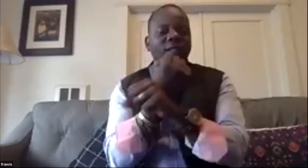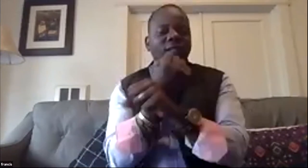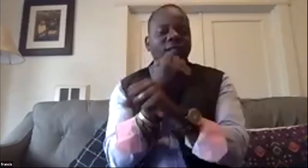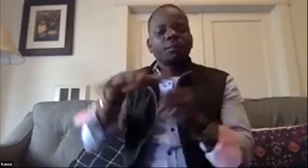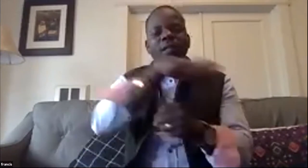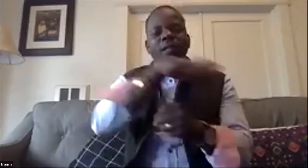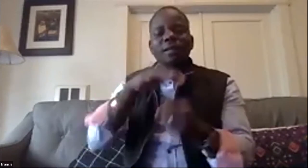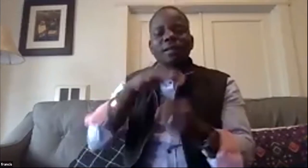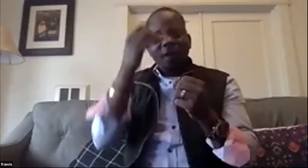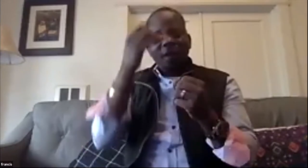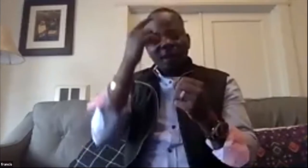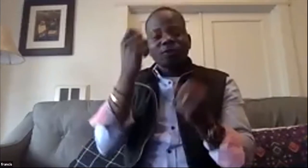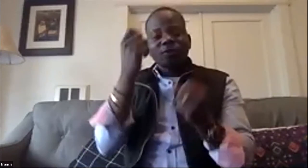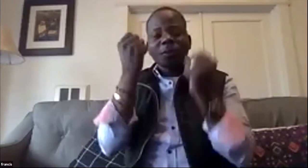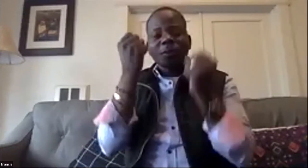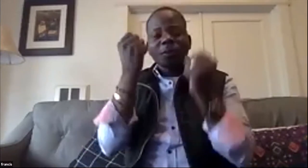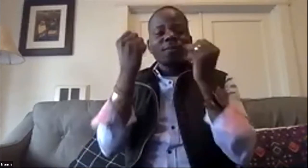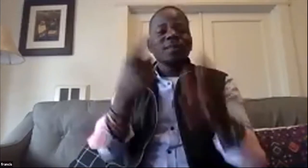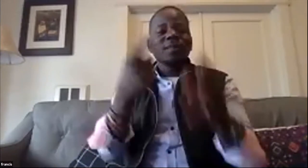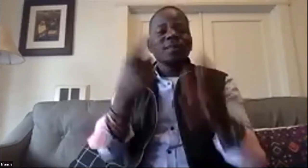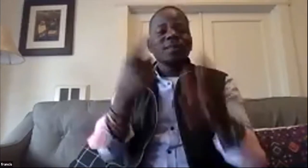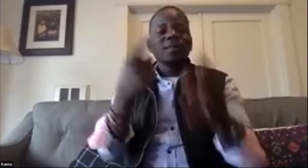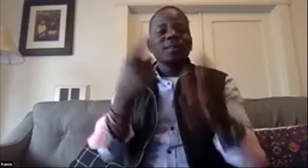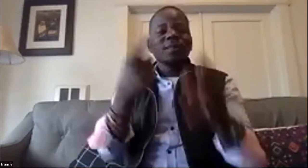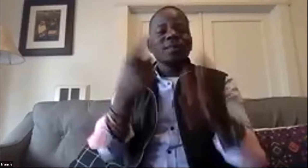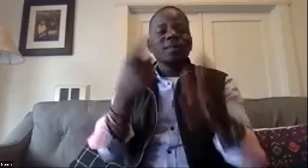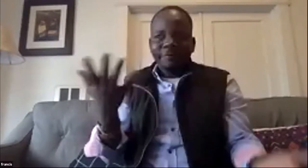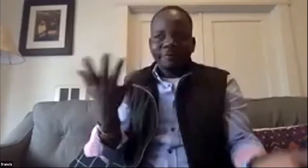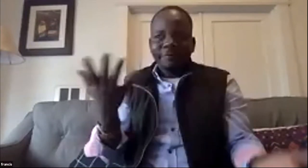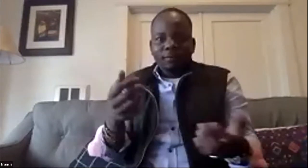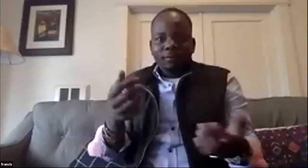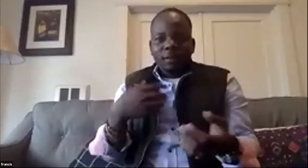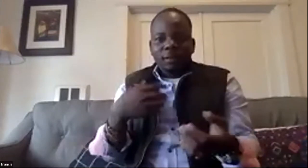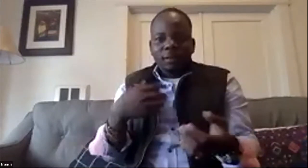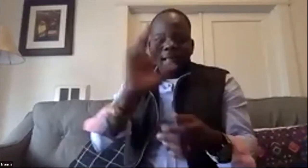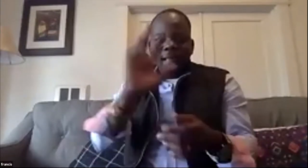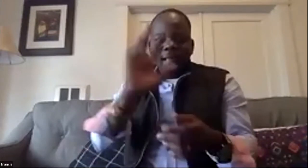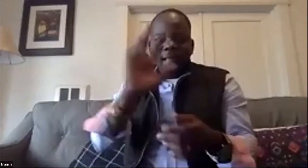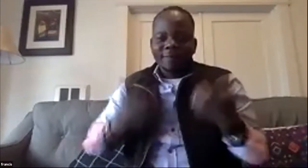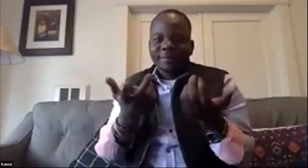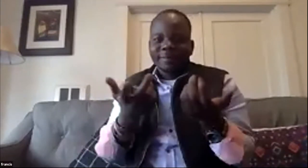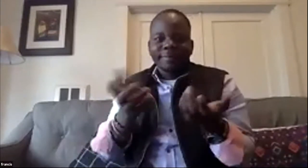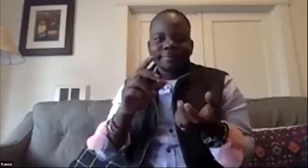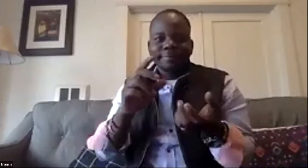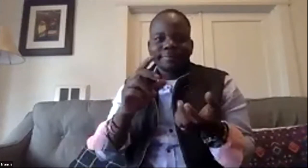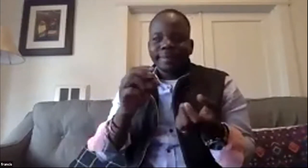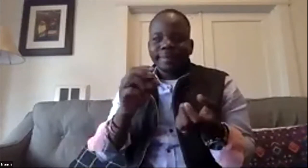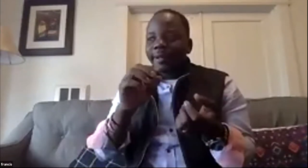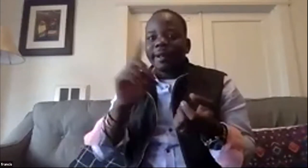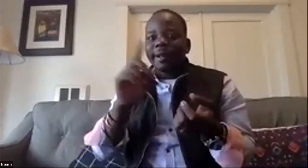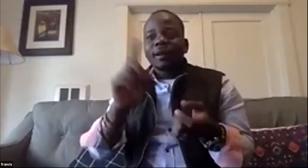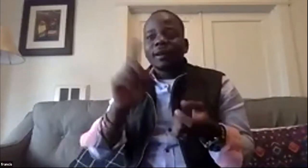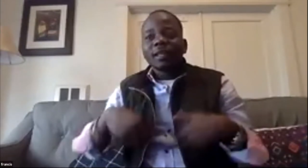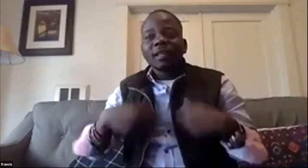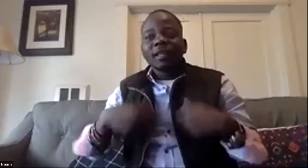so now the third thing is a battered women's shelter or some kind of safe house because there's a lot of deaf women